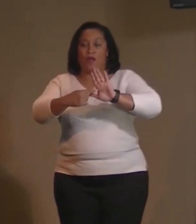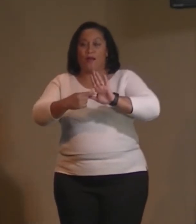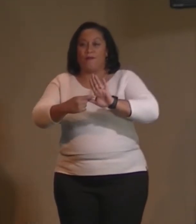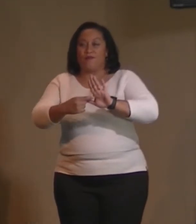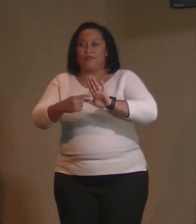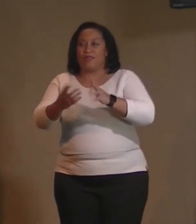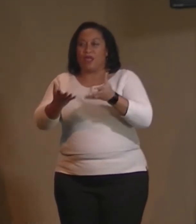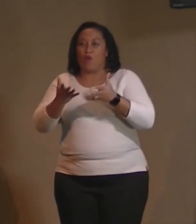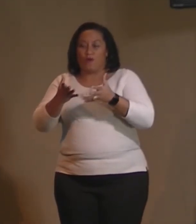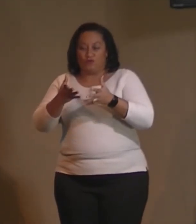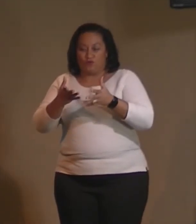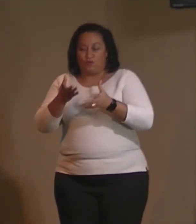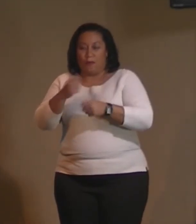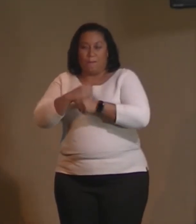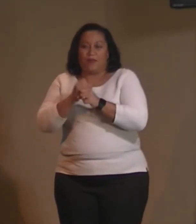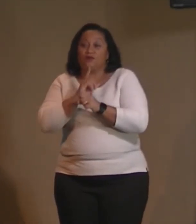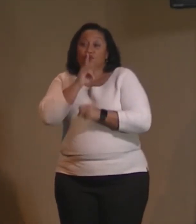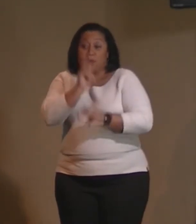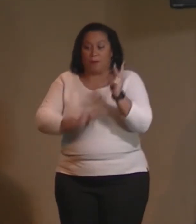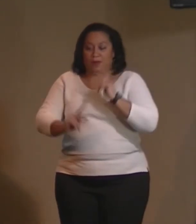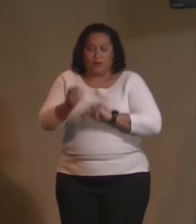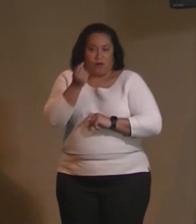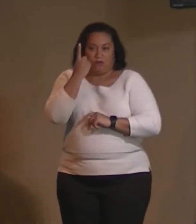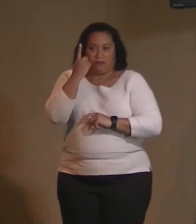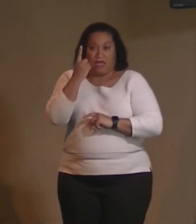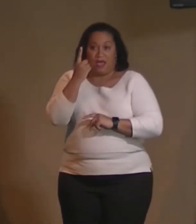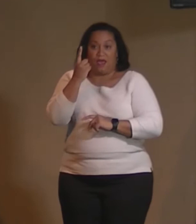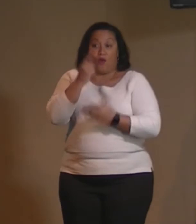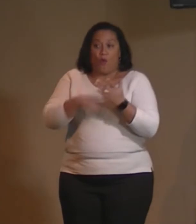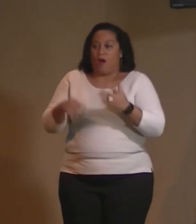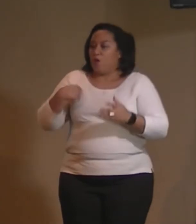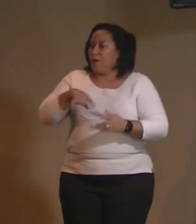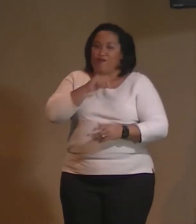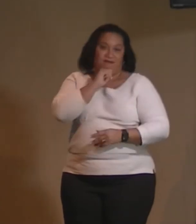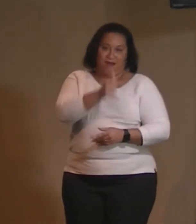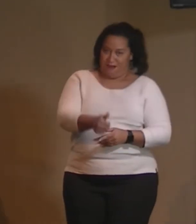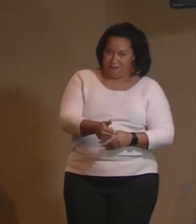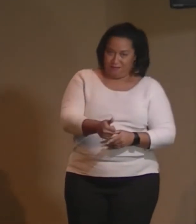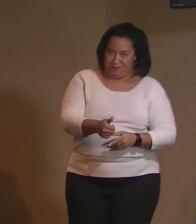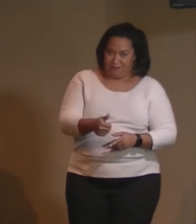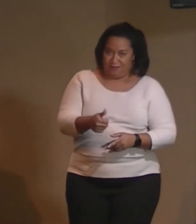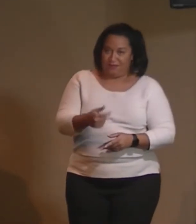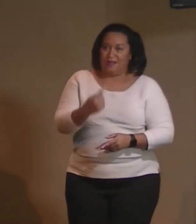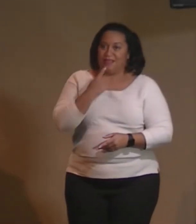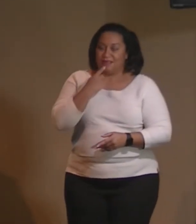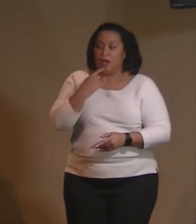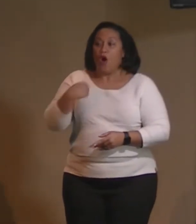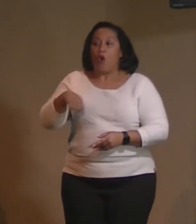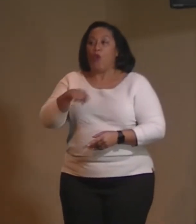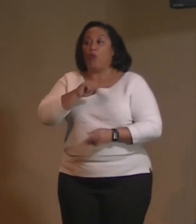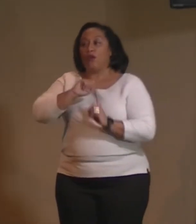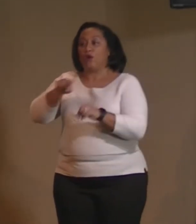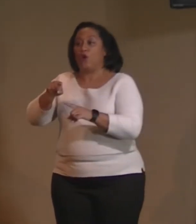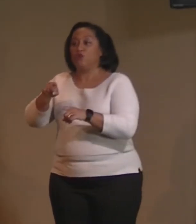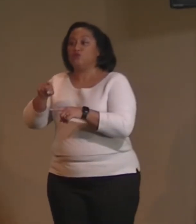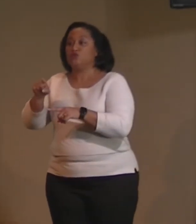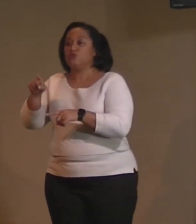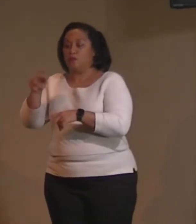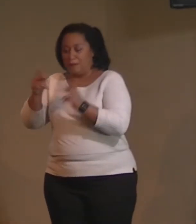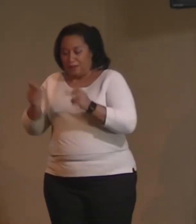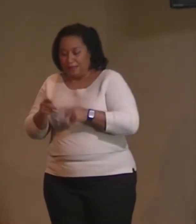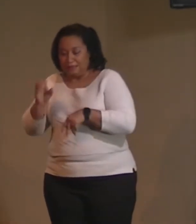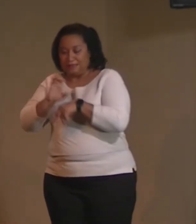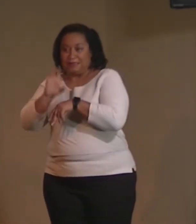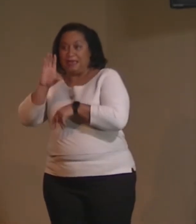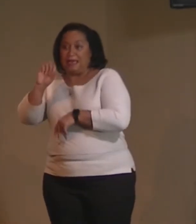make sure you don't think... Because one of the first things we say is, so I go to this place called CSL and we study religious science. No, it's not Scientology.